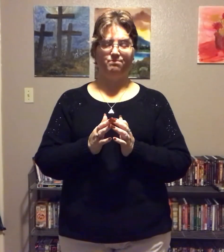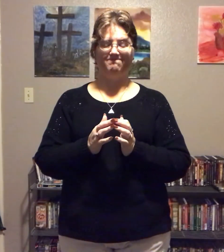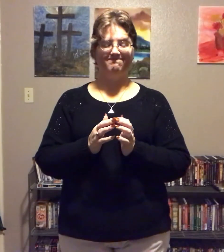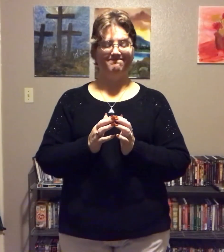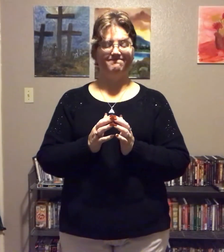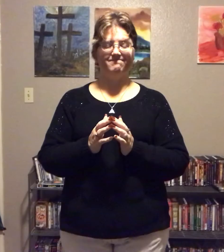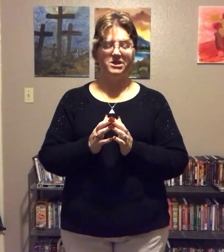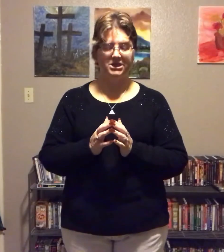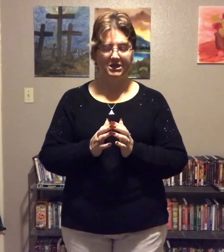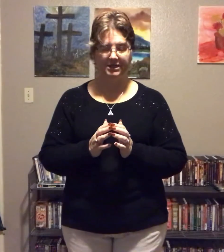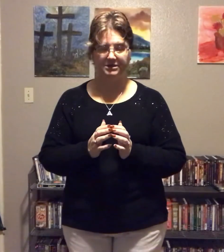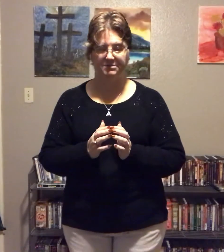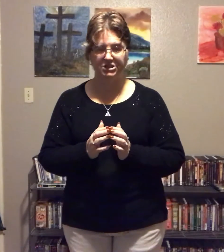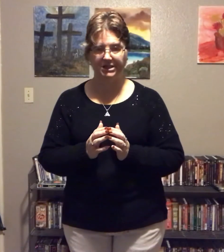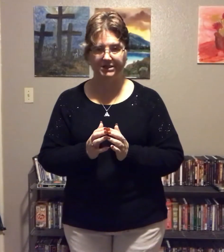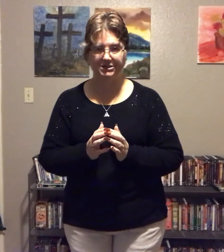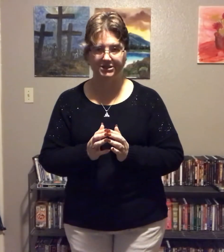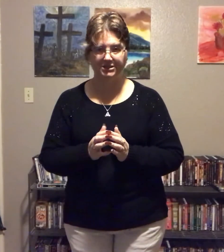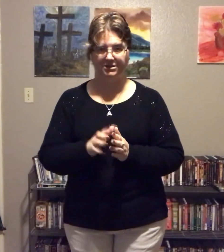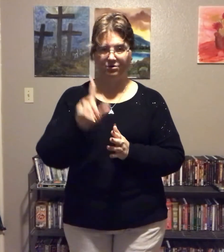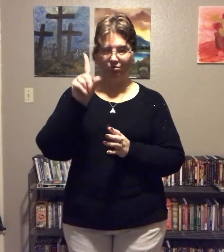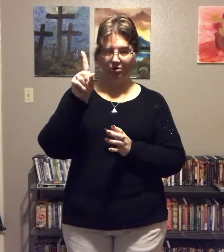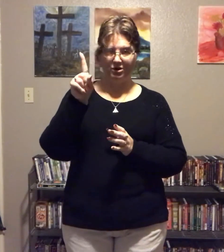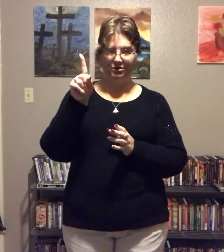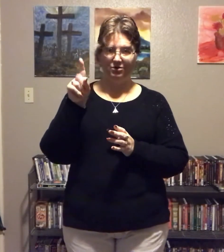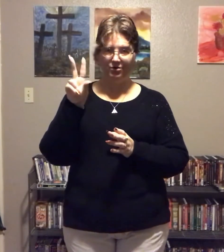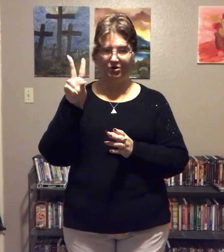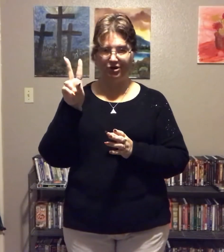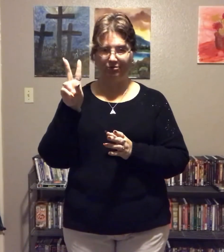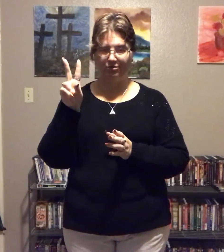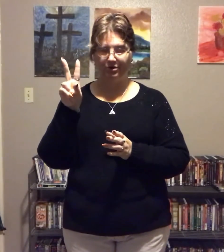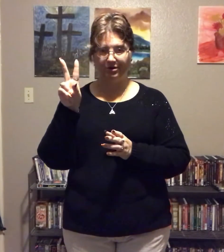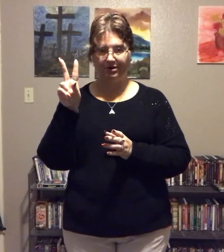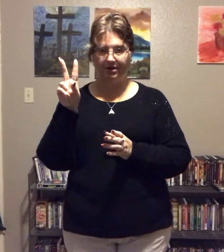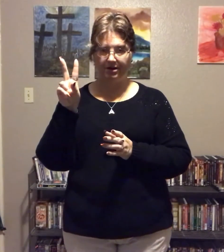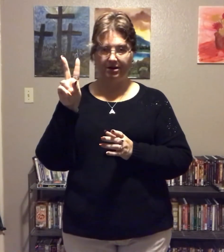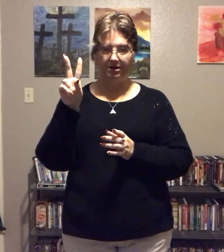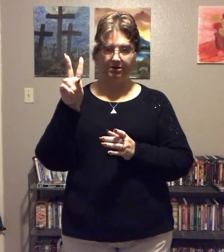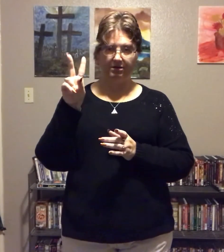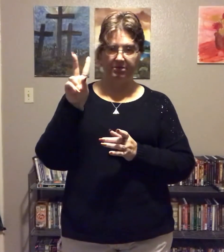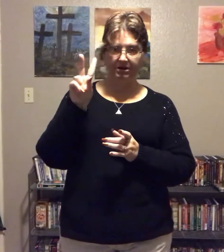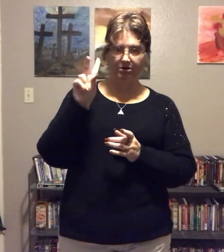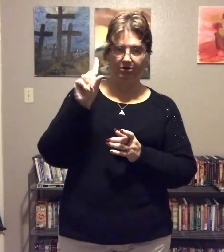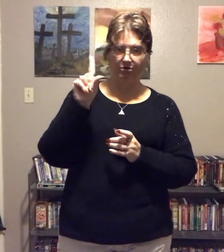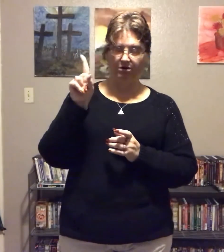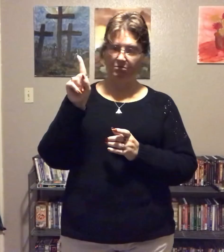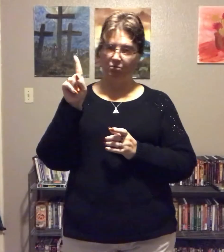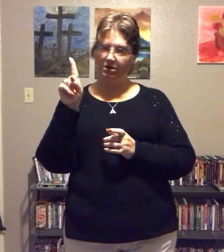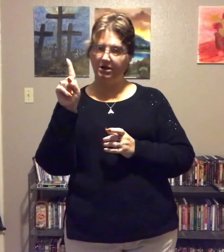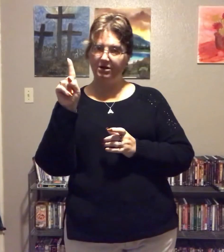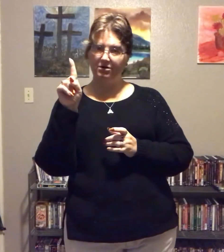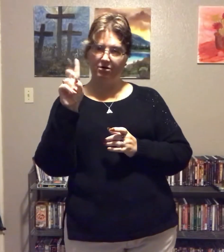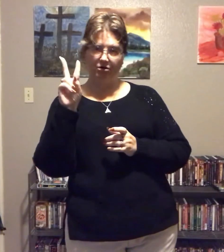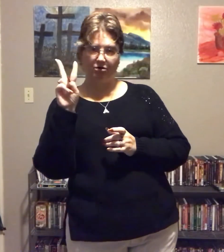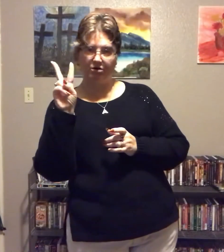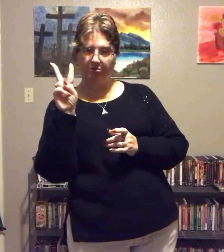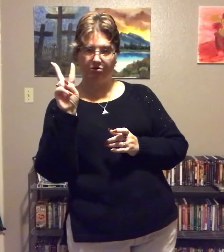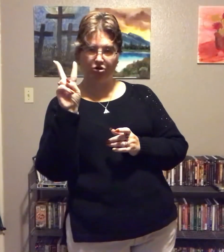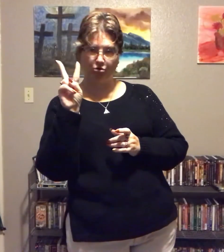that's my challenge. One or two. Do you pick curtain number one or curtain number two?